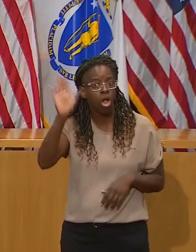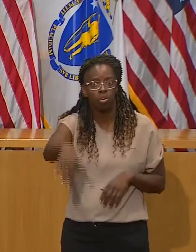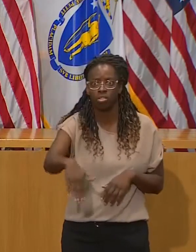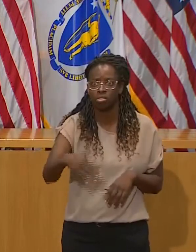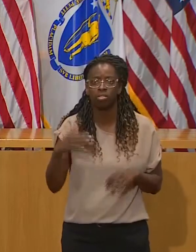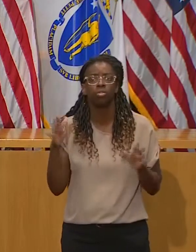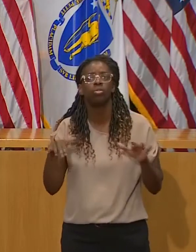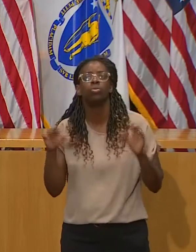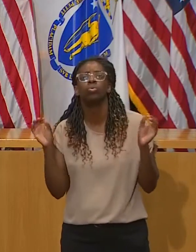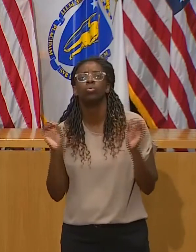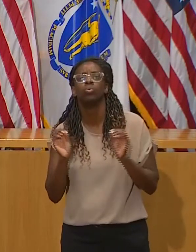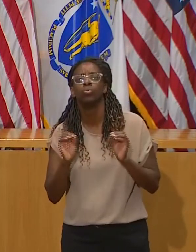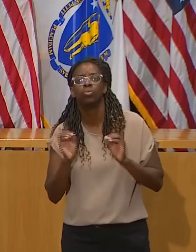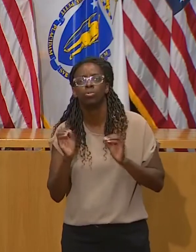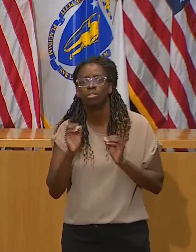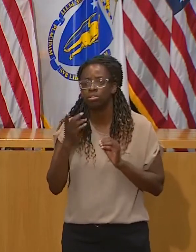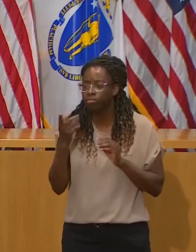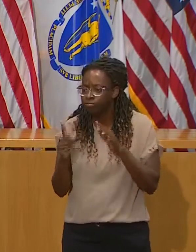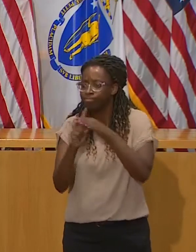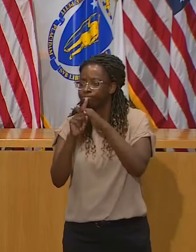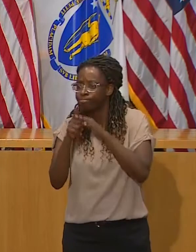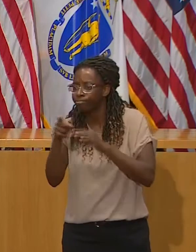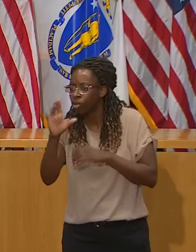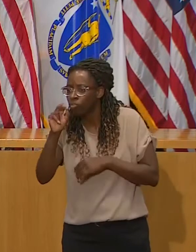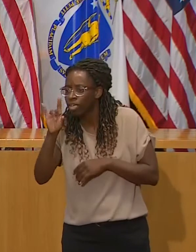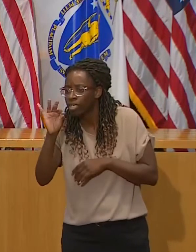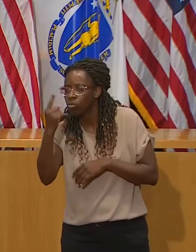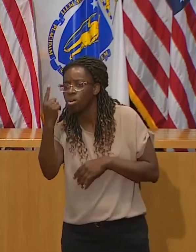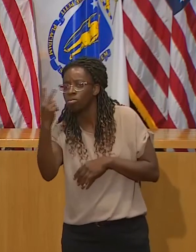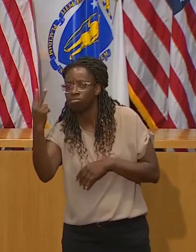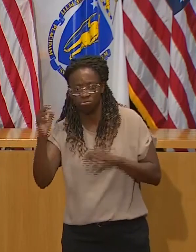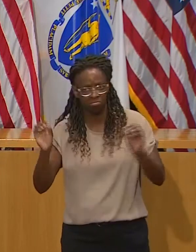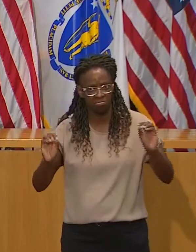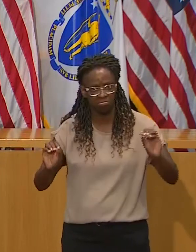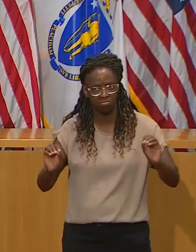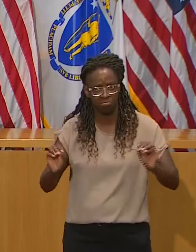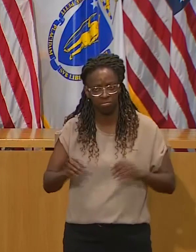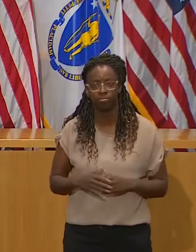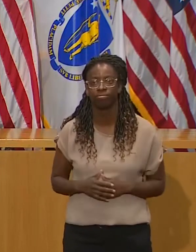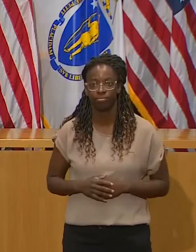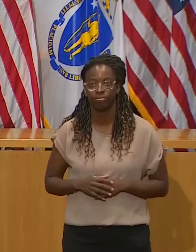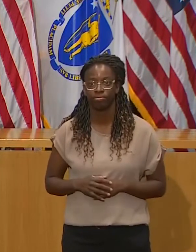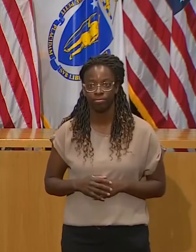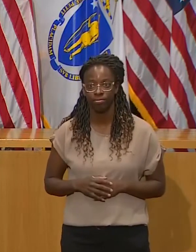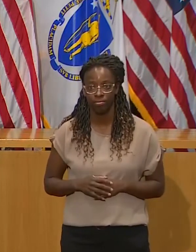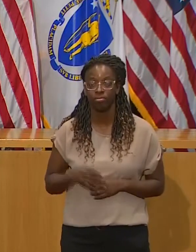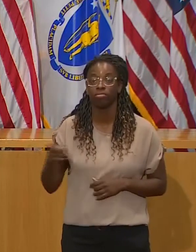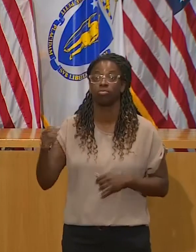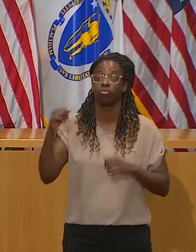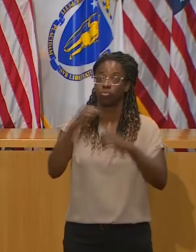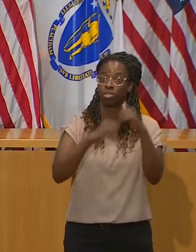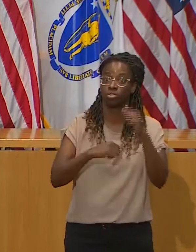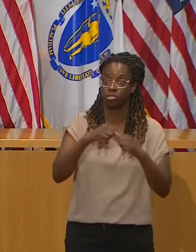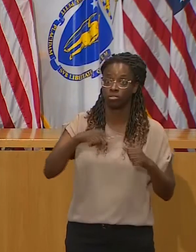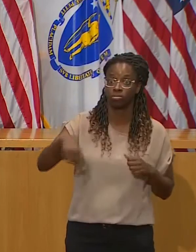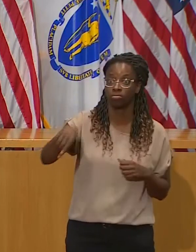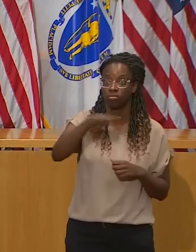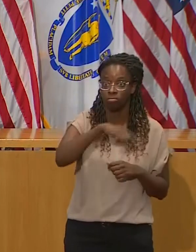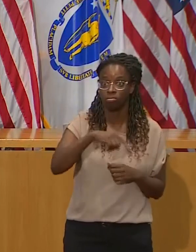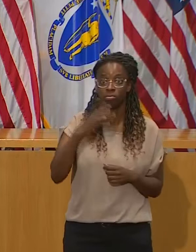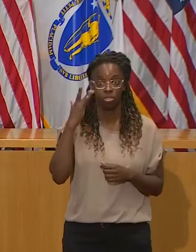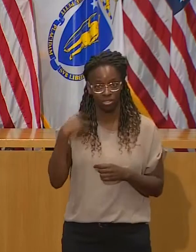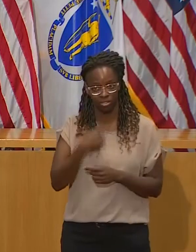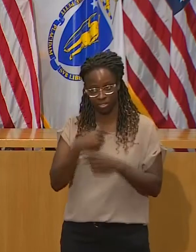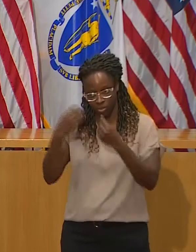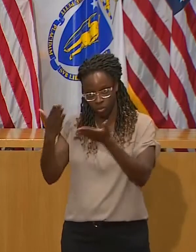I would argue that the structure and the rules and the guidance that we developed with the public health folks